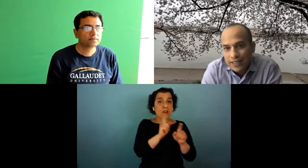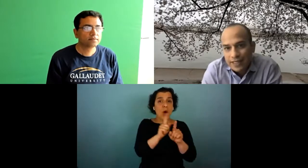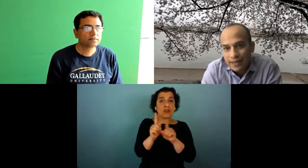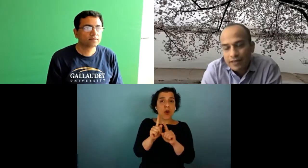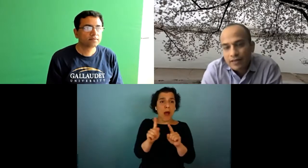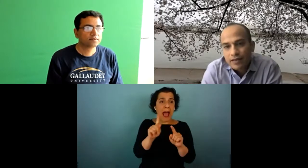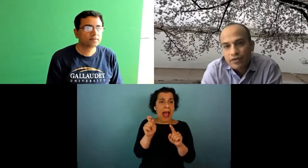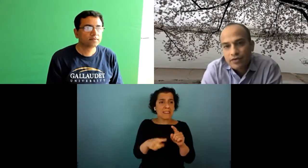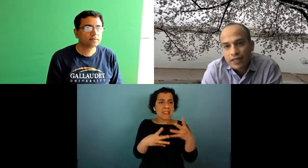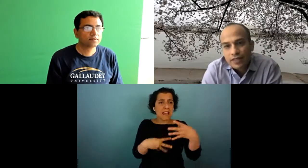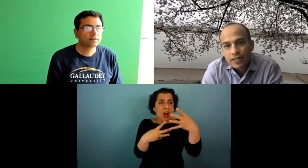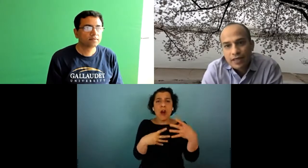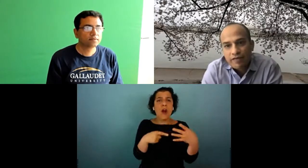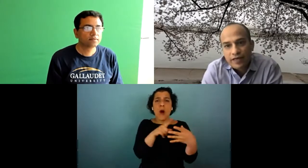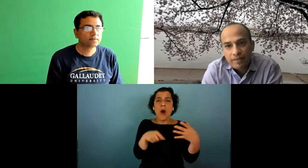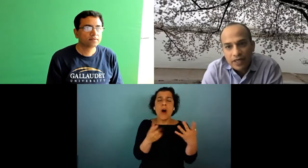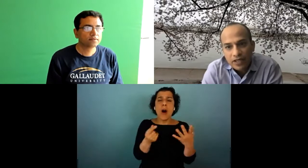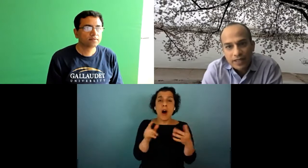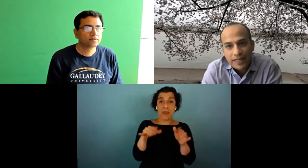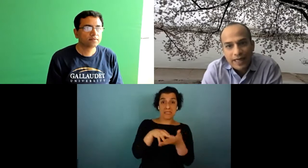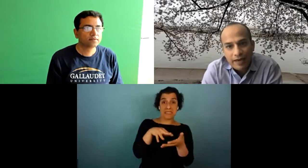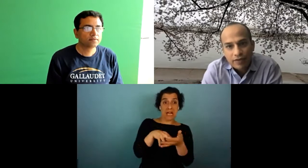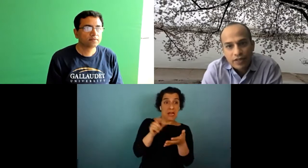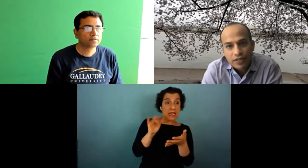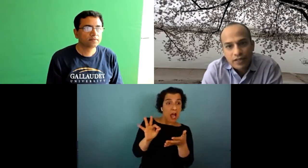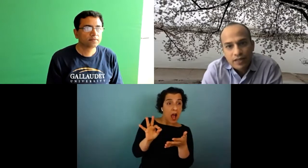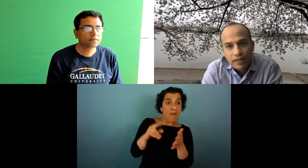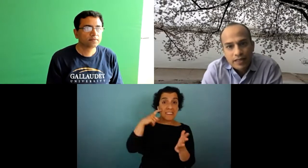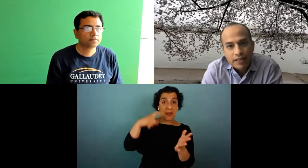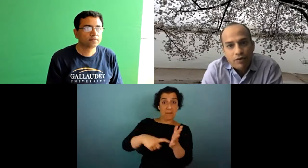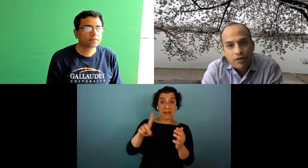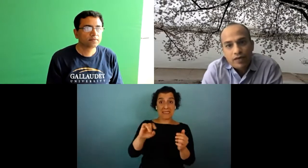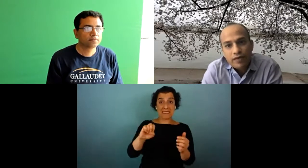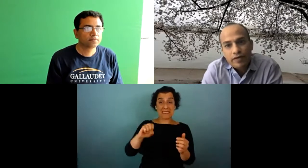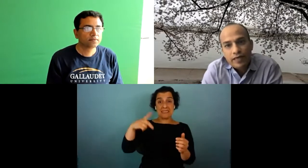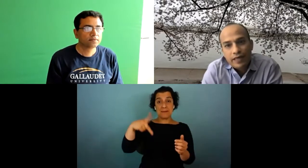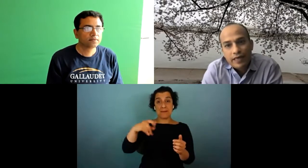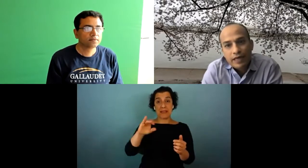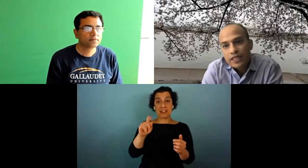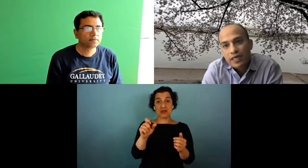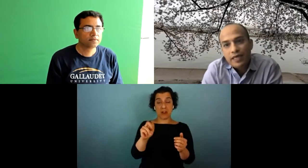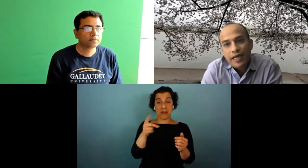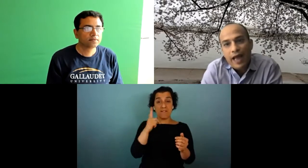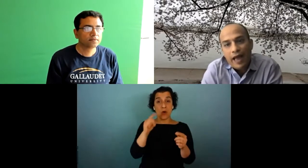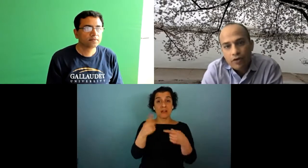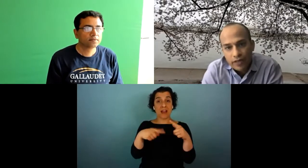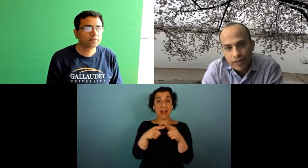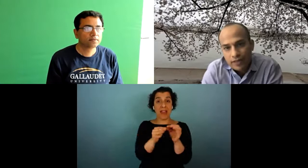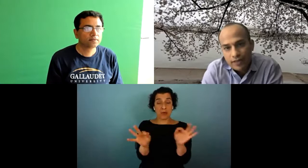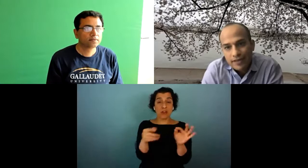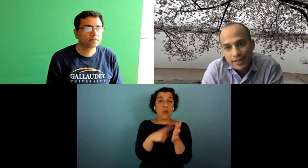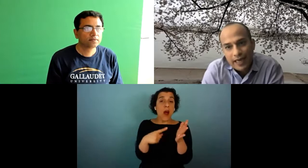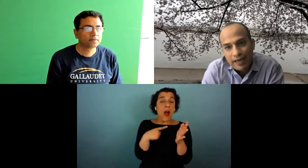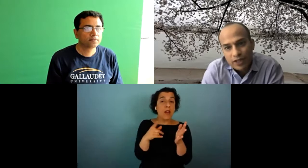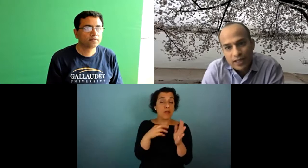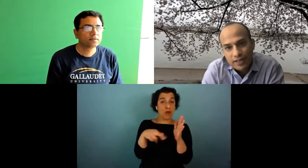what extent do you think the study of depiction in sign language is important in creating linguistically accurate